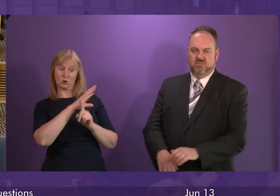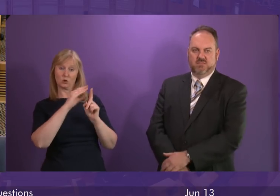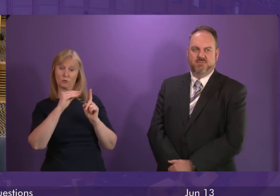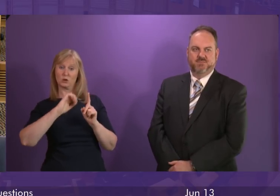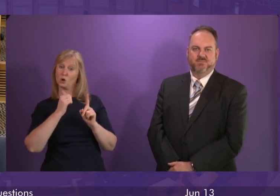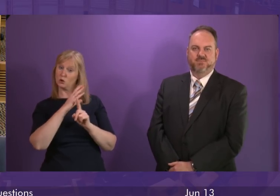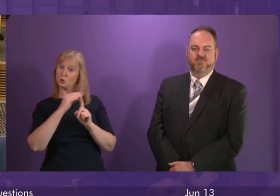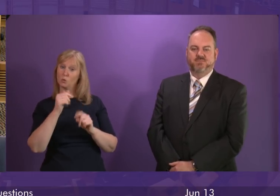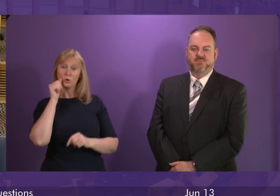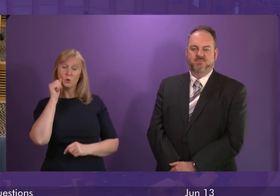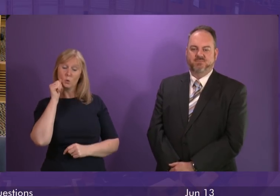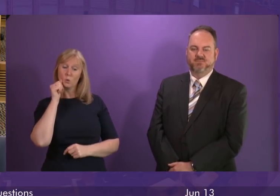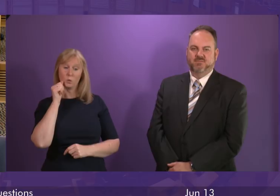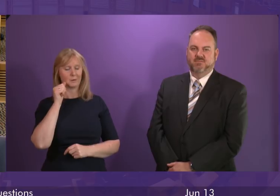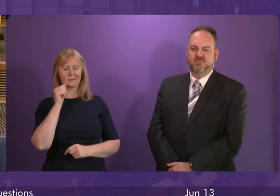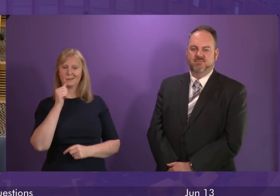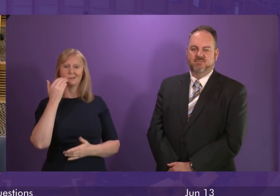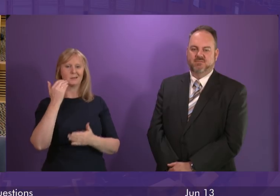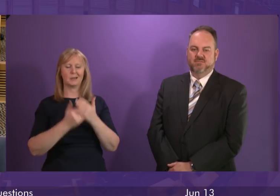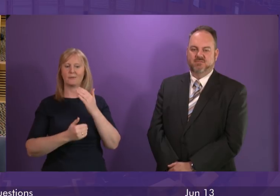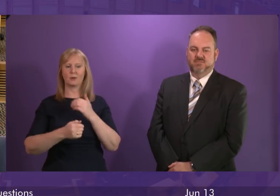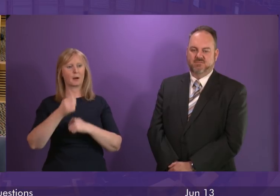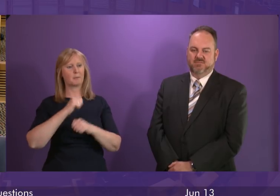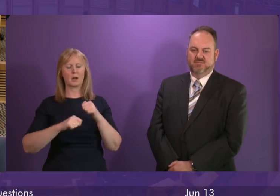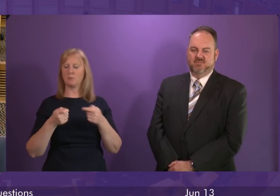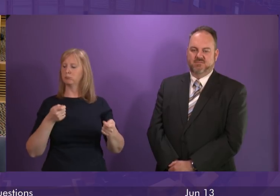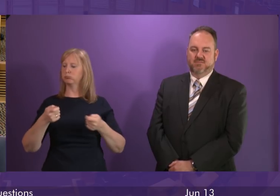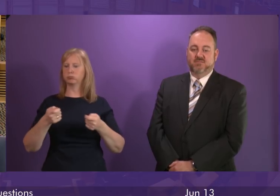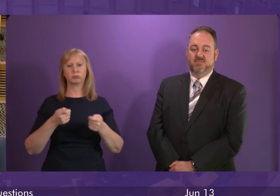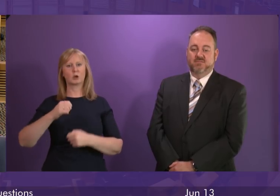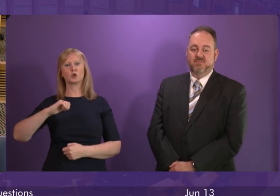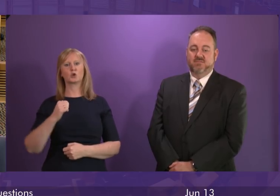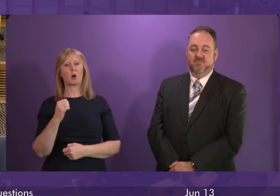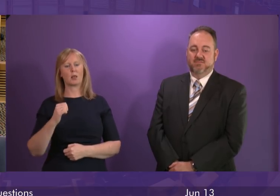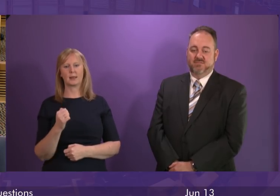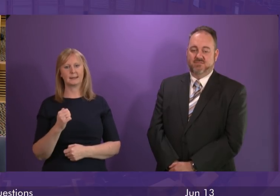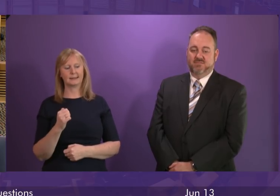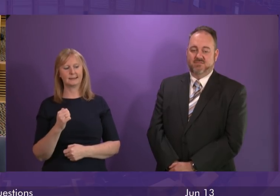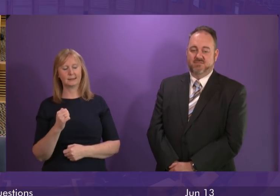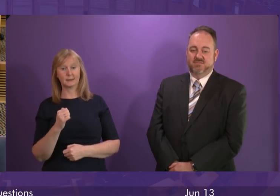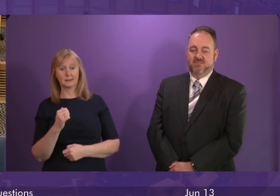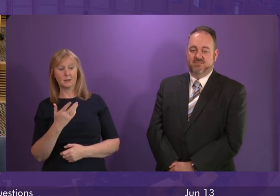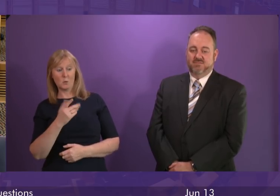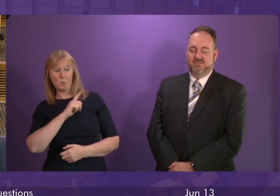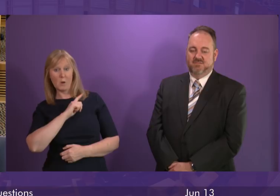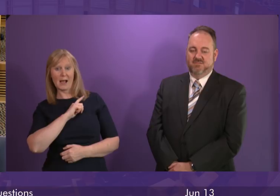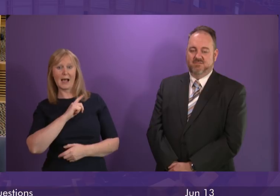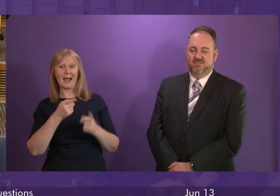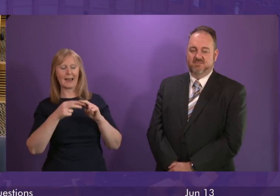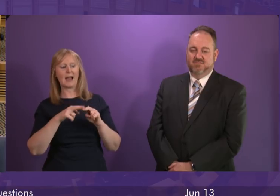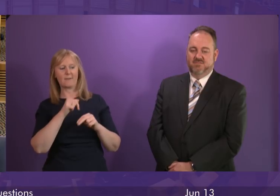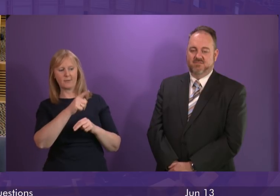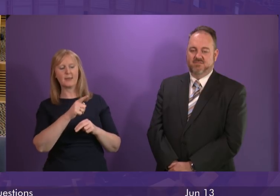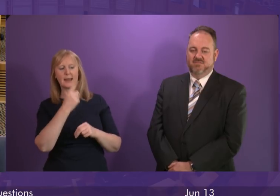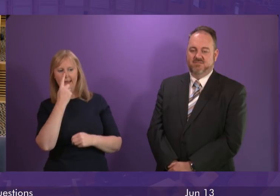Tories know they're never going to be in government in Scotland because if they had any hope of that they wouldn't be allowing